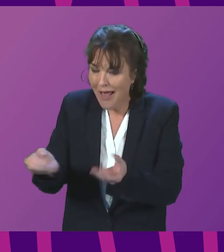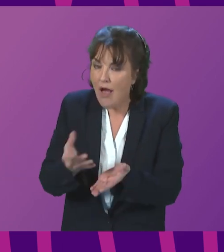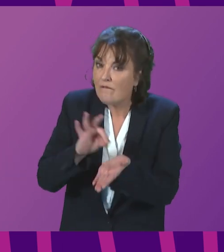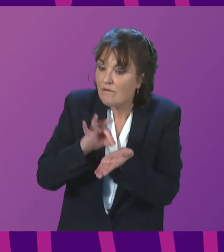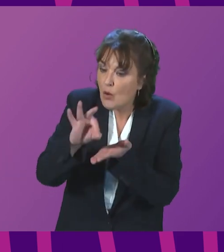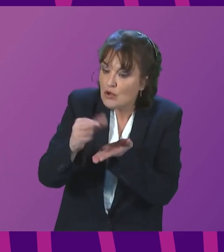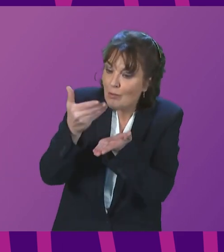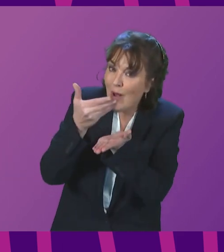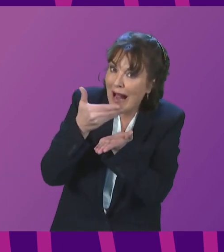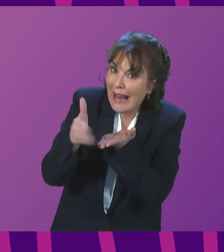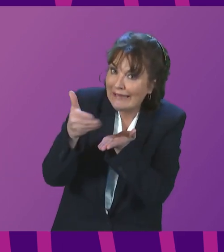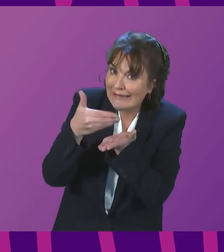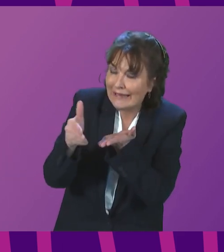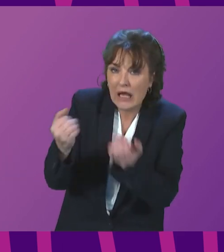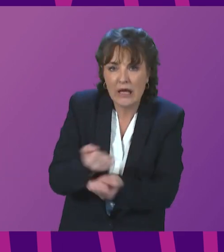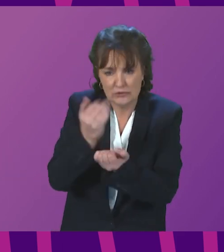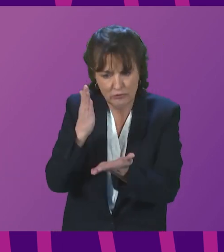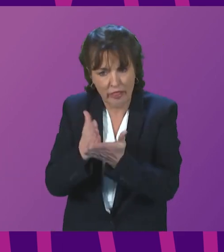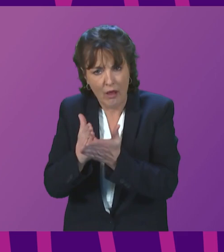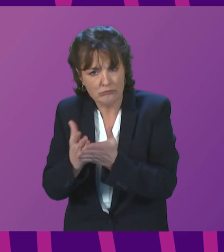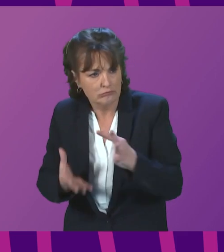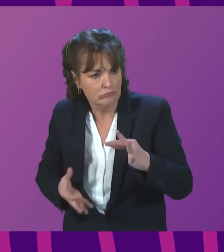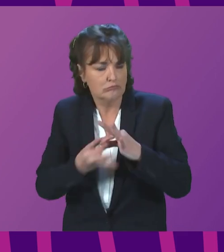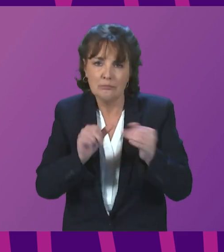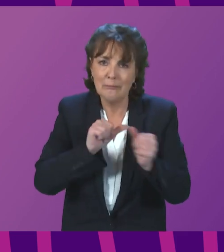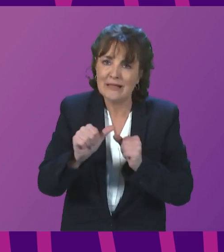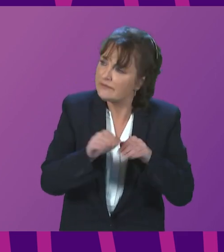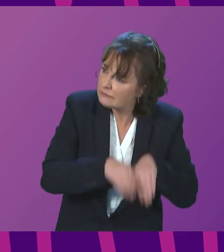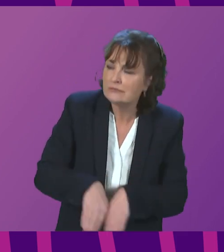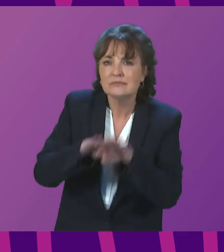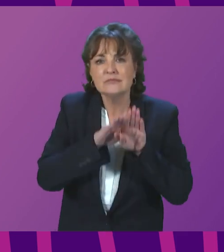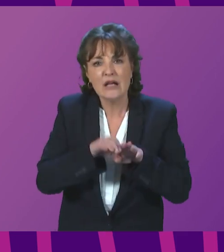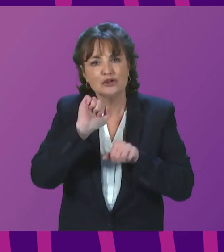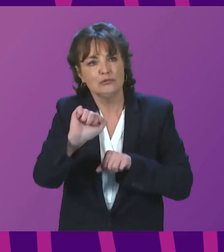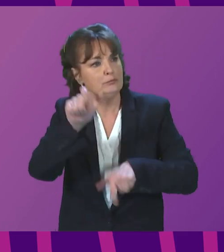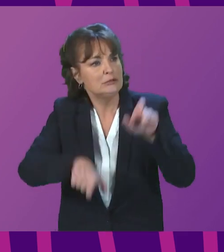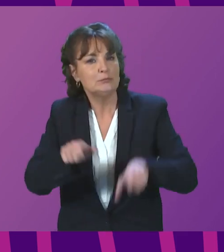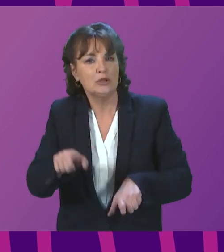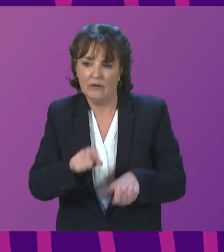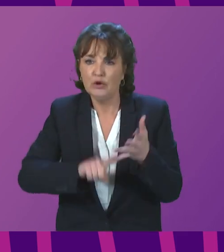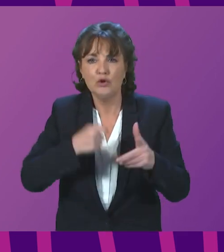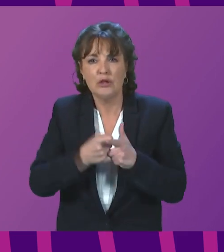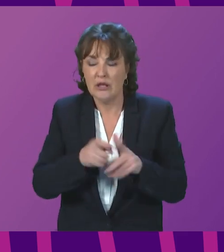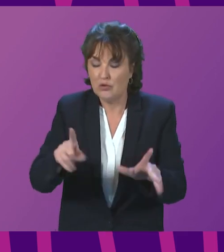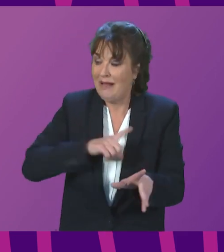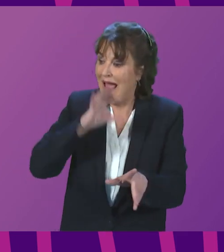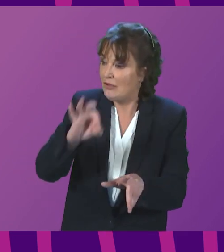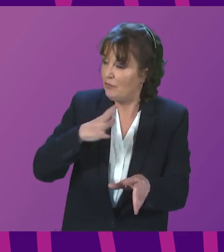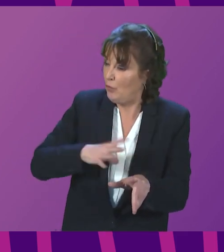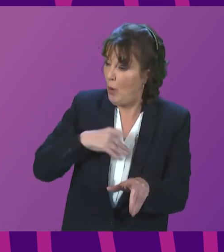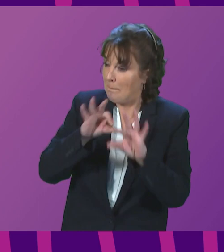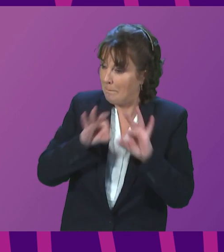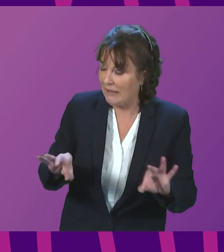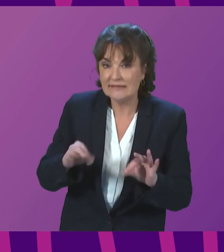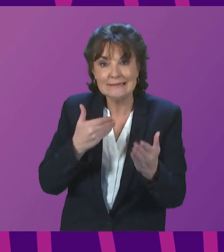to the UK's national interests. Isn't it the case that the best way that we can promote peace and security, tackle fuel poverty and